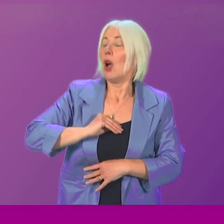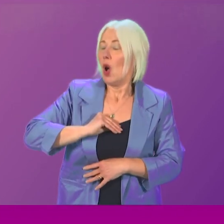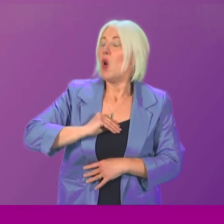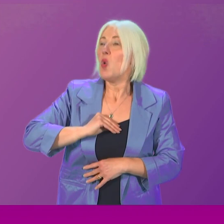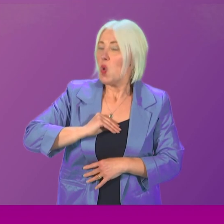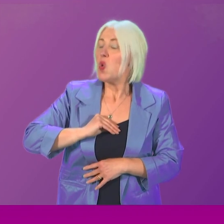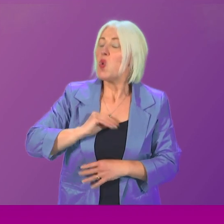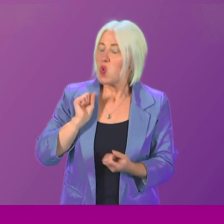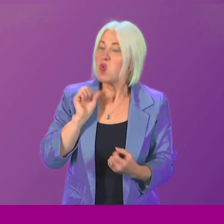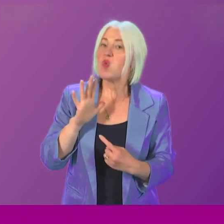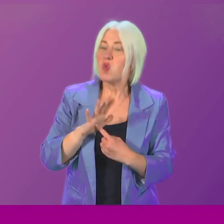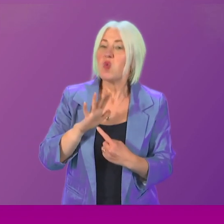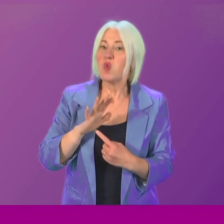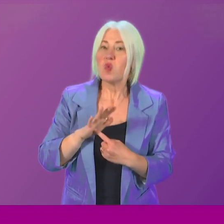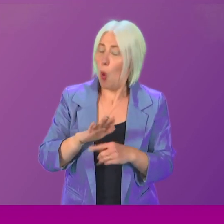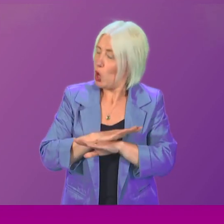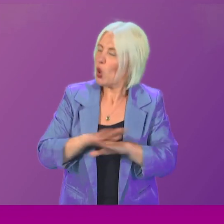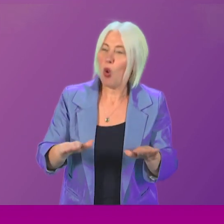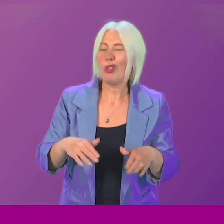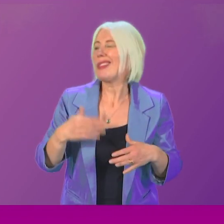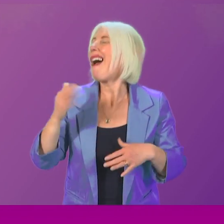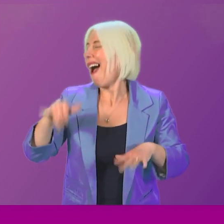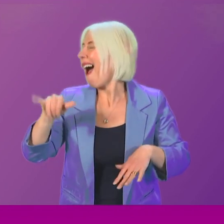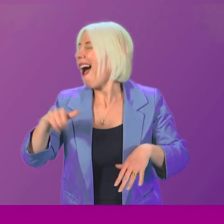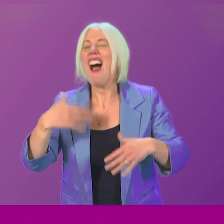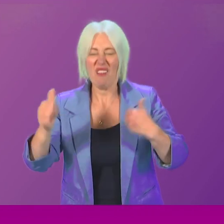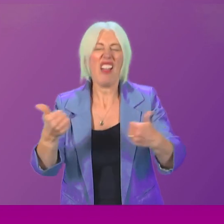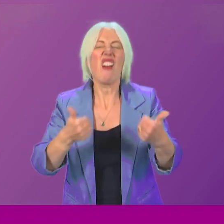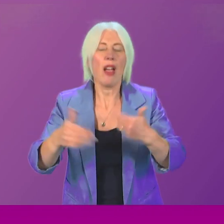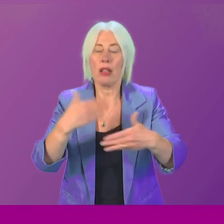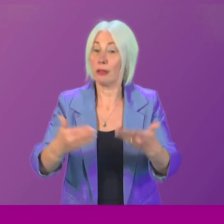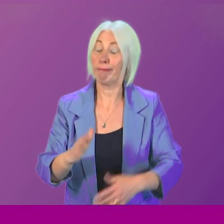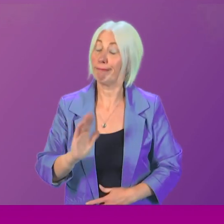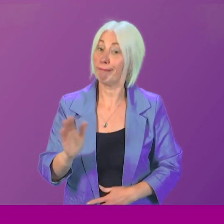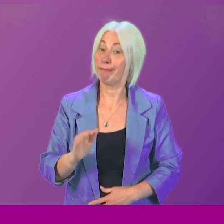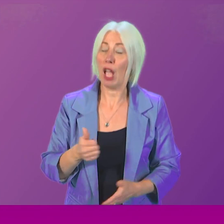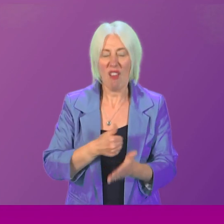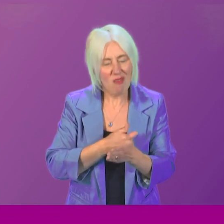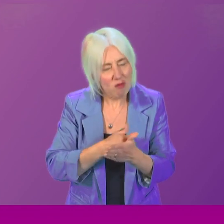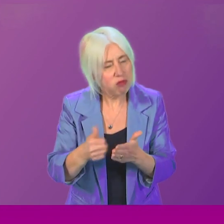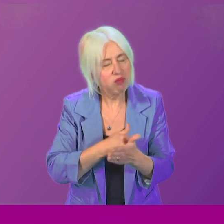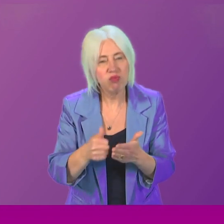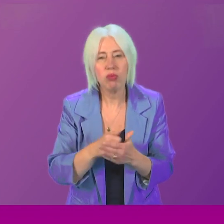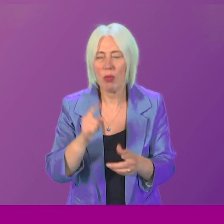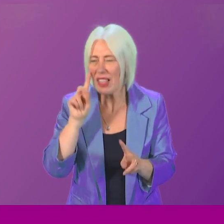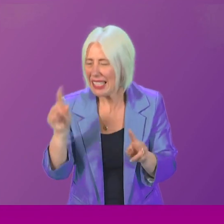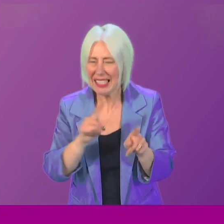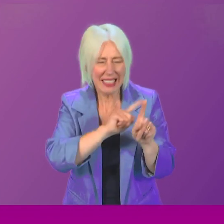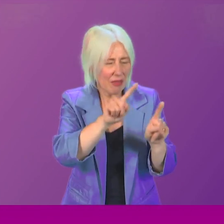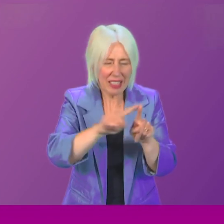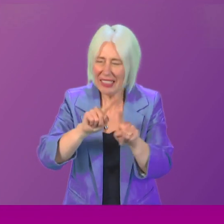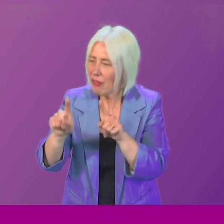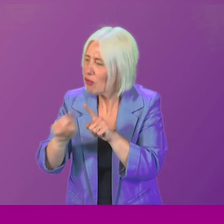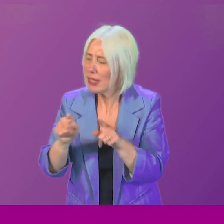the importance of not being complacent. Unfortunately, we frequently discover across a whole range of issues that